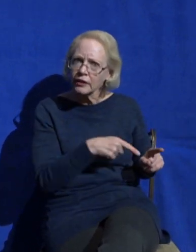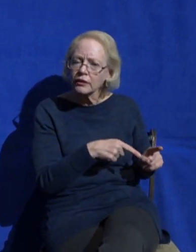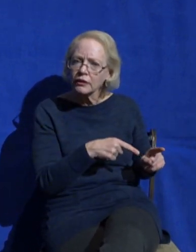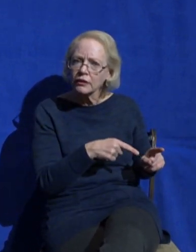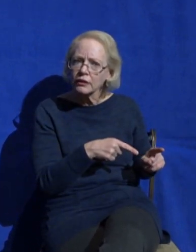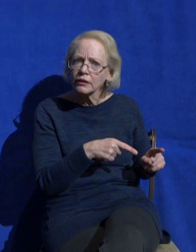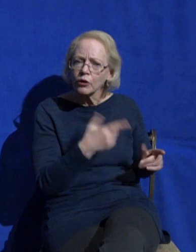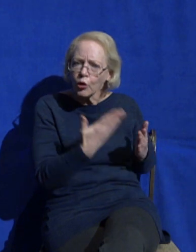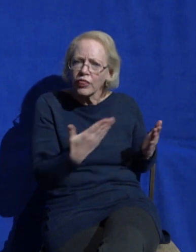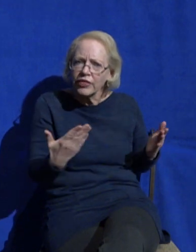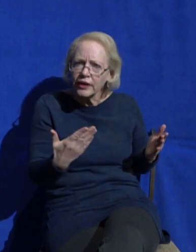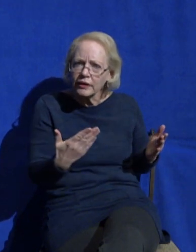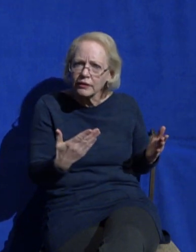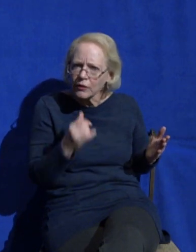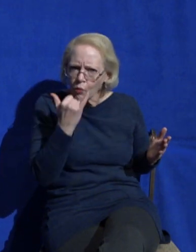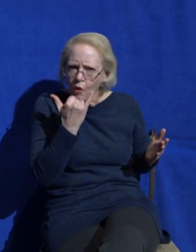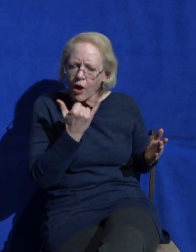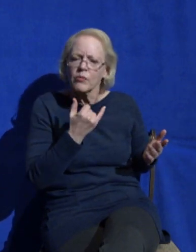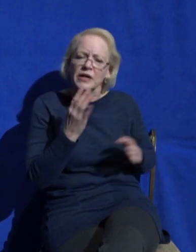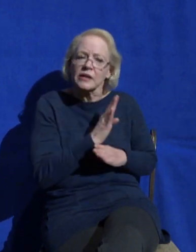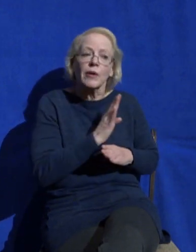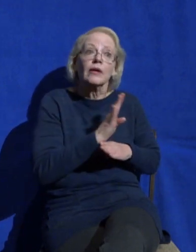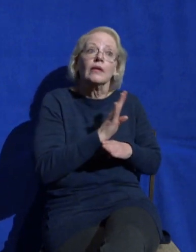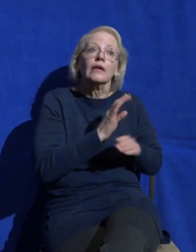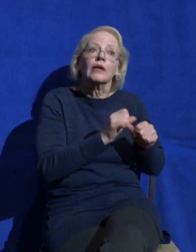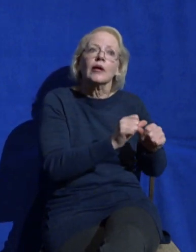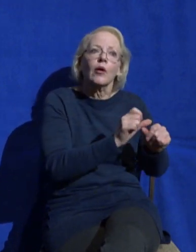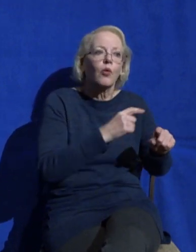that we're missing out on the thing we need more than anything.